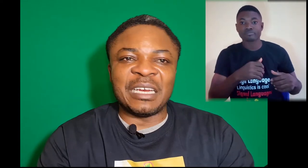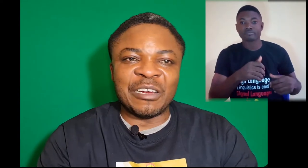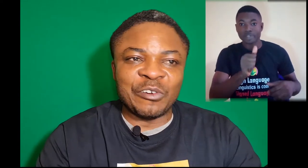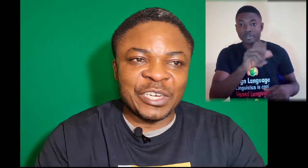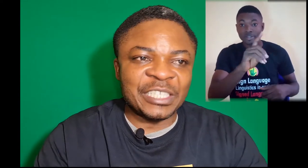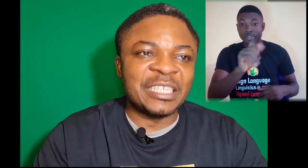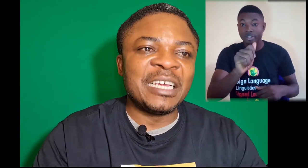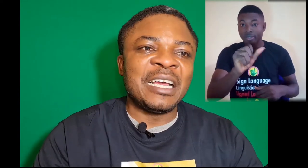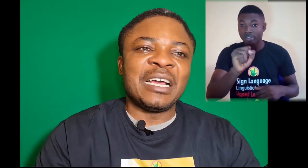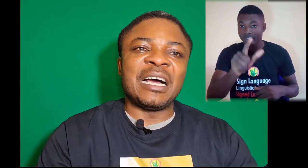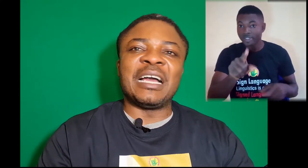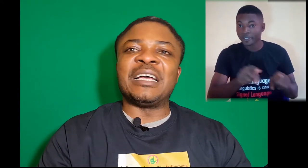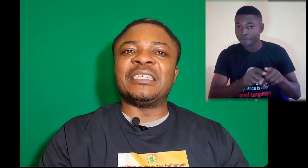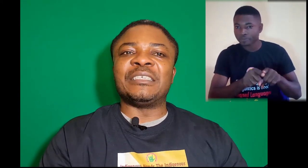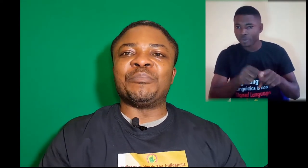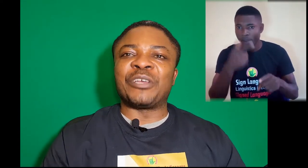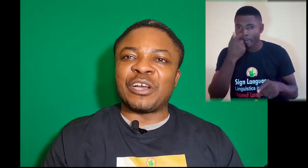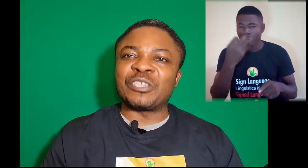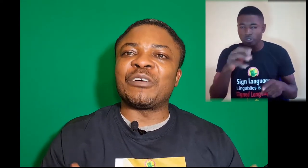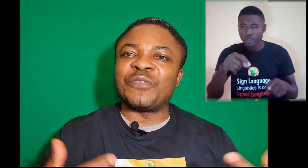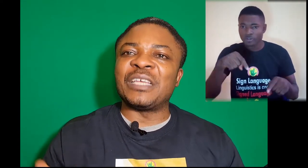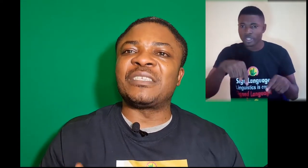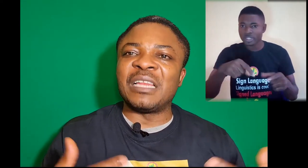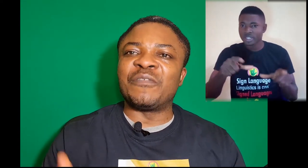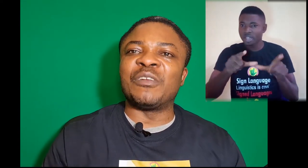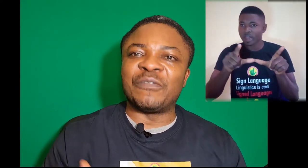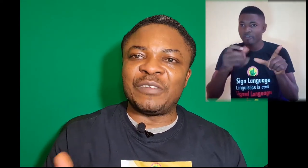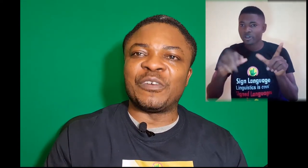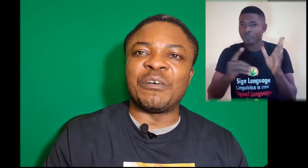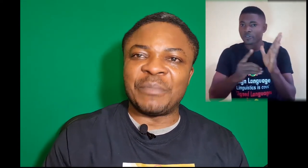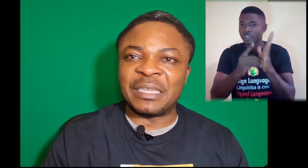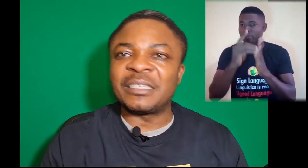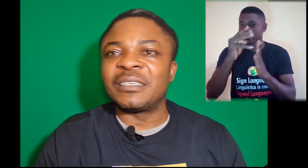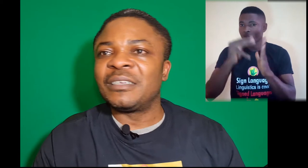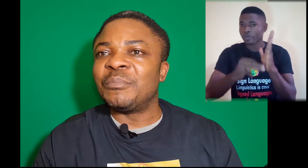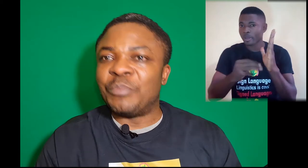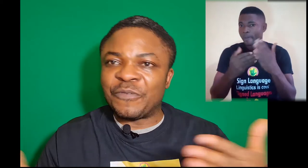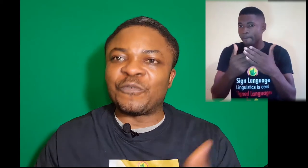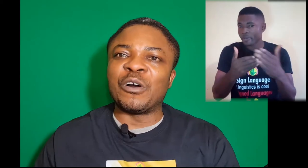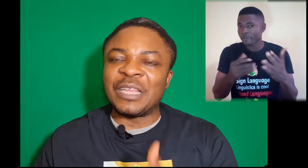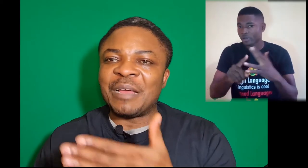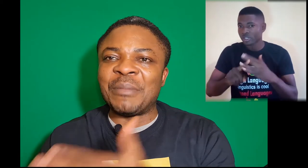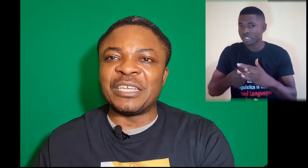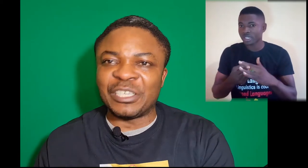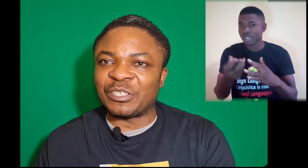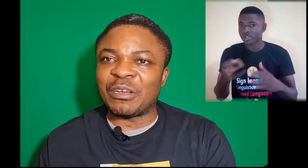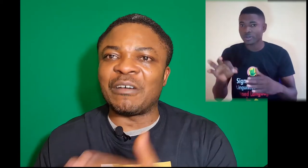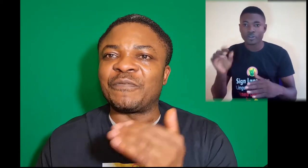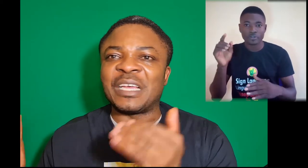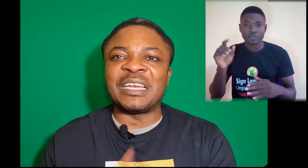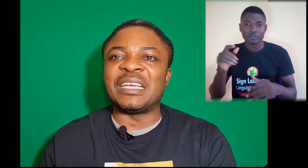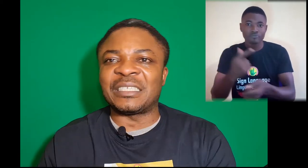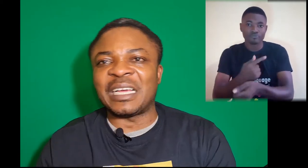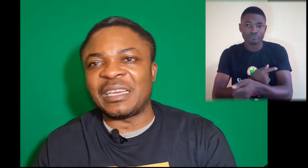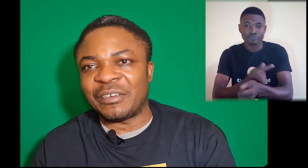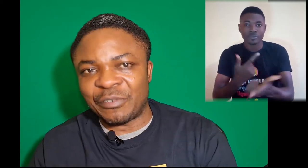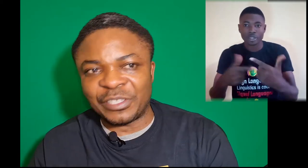Language. And because of its level of development, before the emergence of Ghanaian sign language,